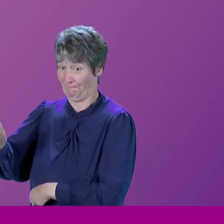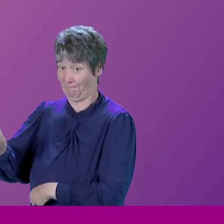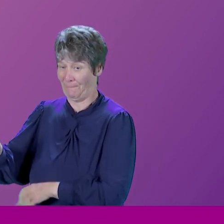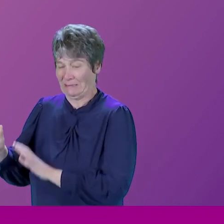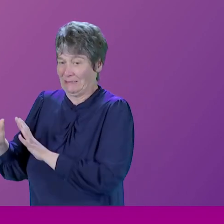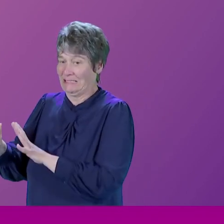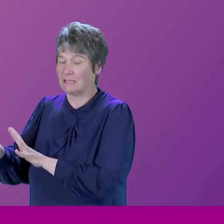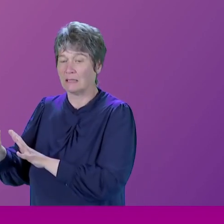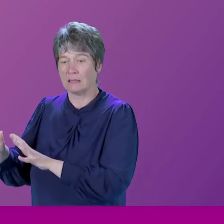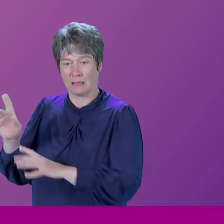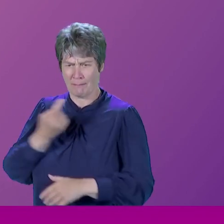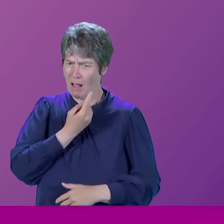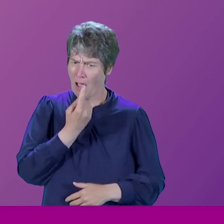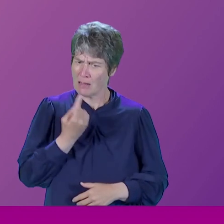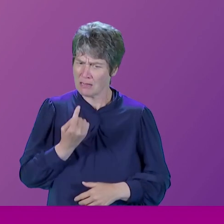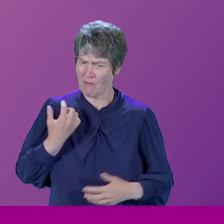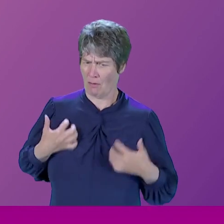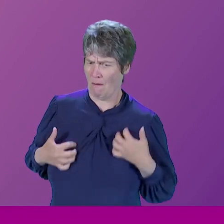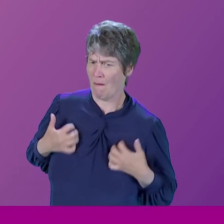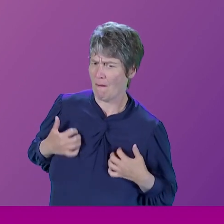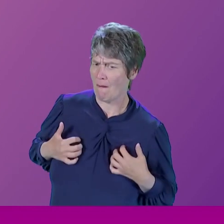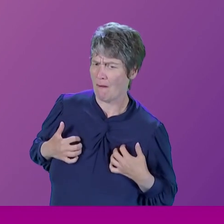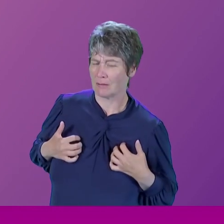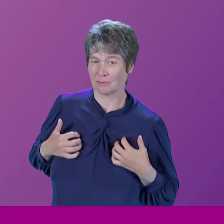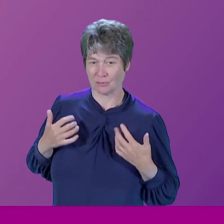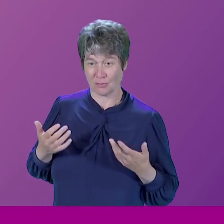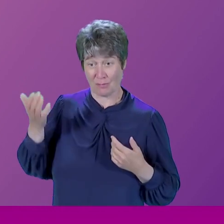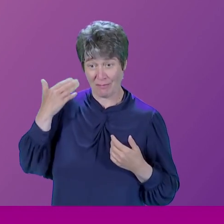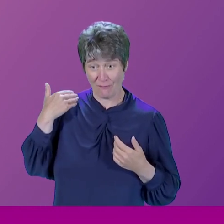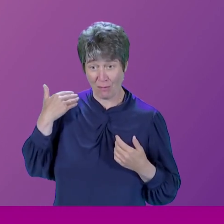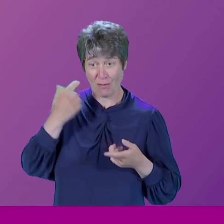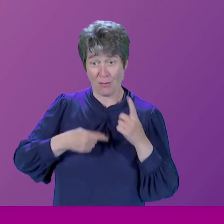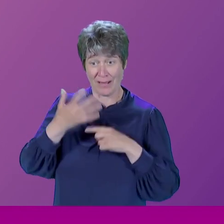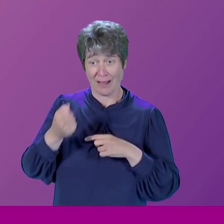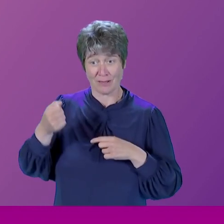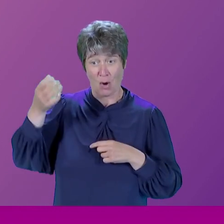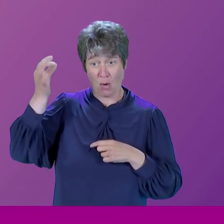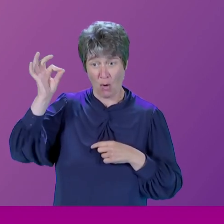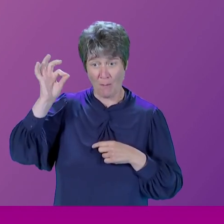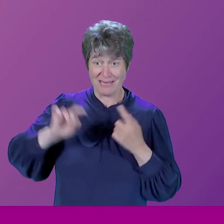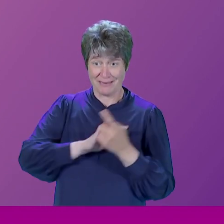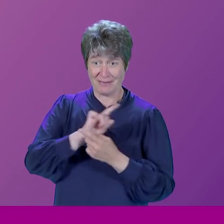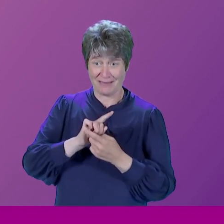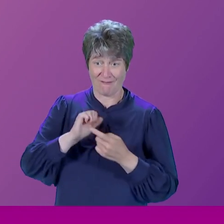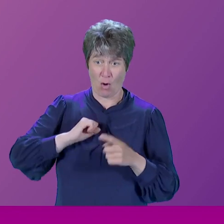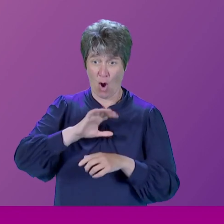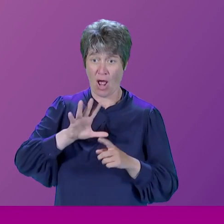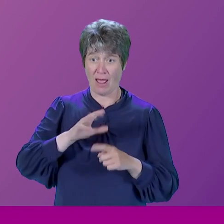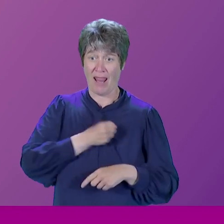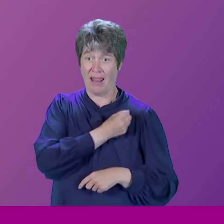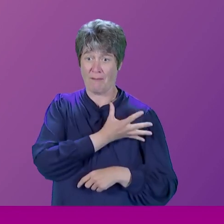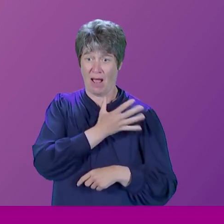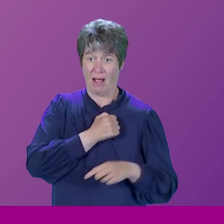of course, she was an enthusiast. So I said, you know, we used to have committee rooms for the Labour Party in our House when I was a child. But it moved on that she